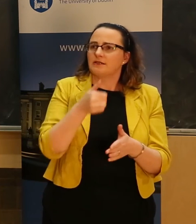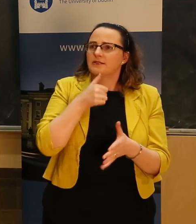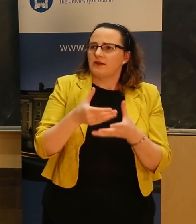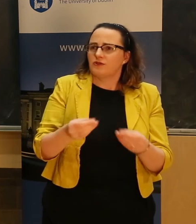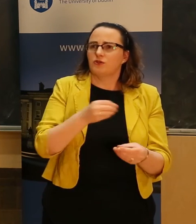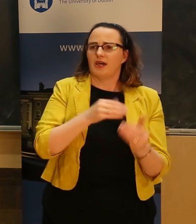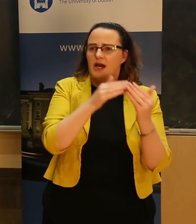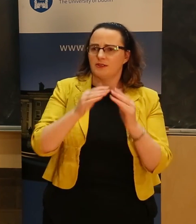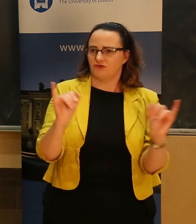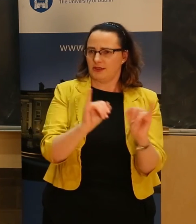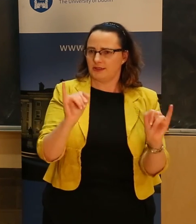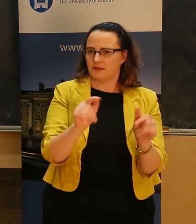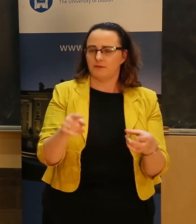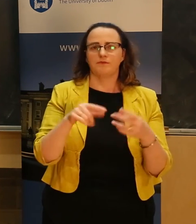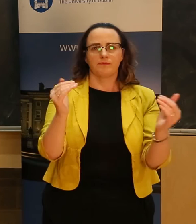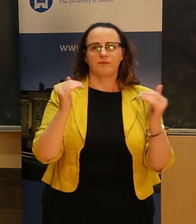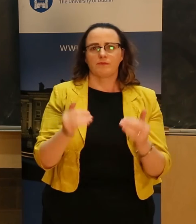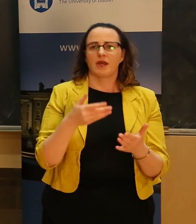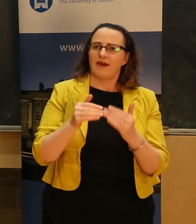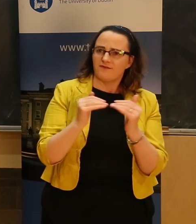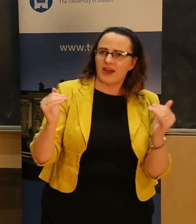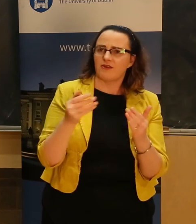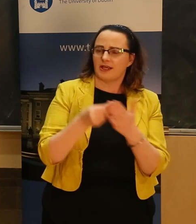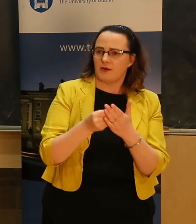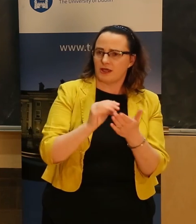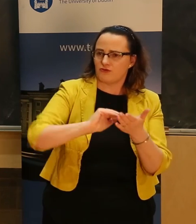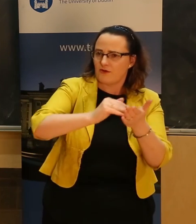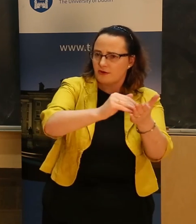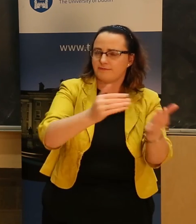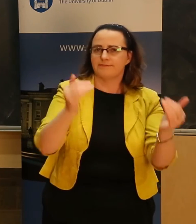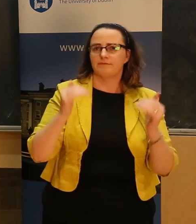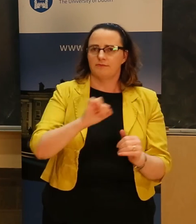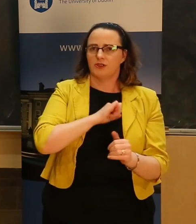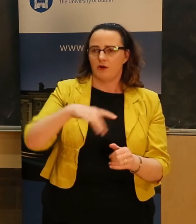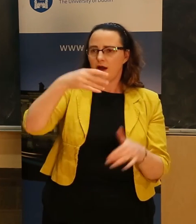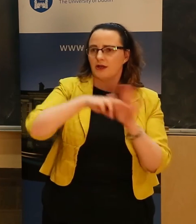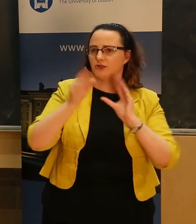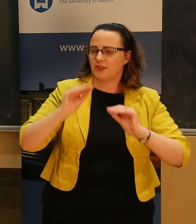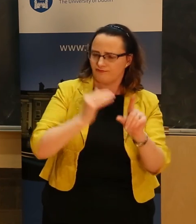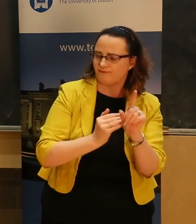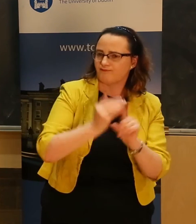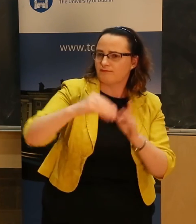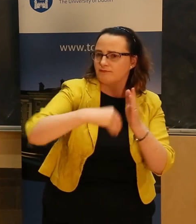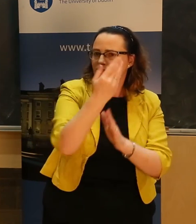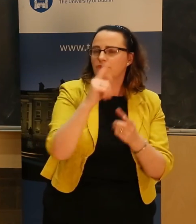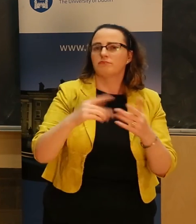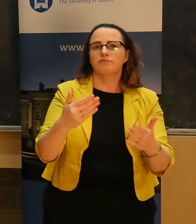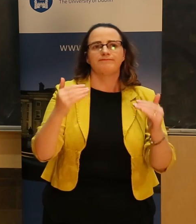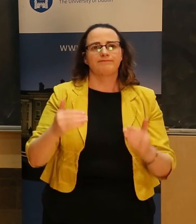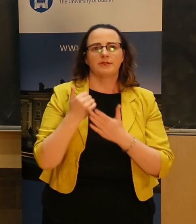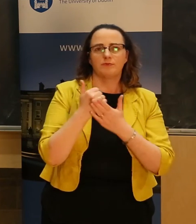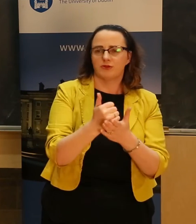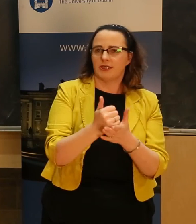crisis, bringing about a fairer economic recovery, ensuring that higher education is allowed to develop, supporting transparency,